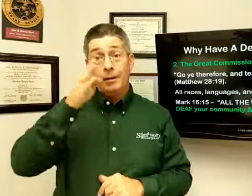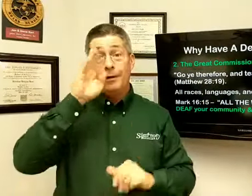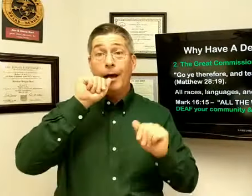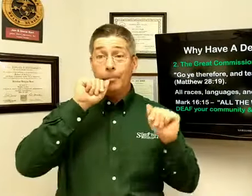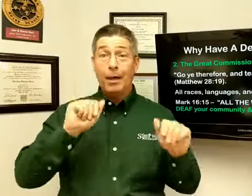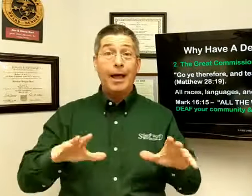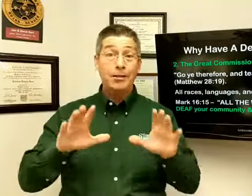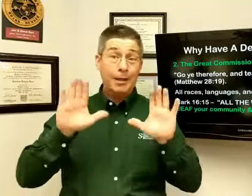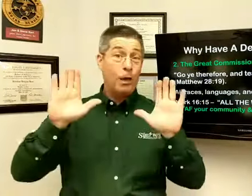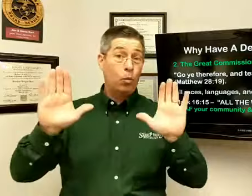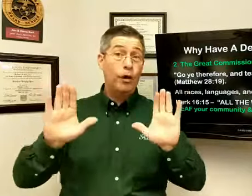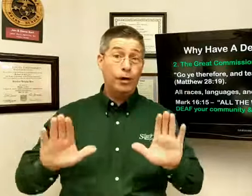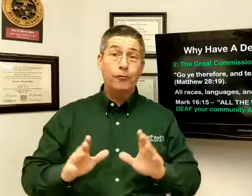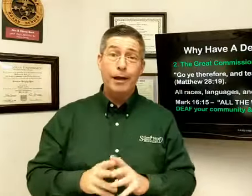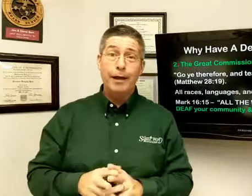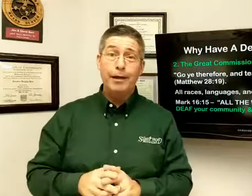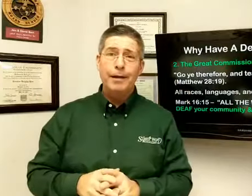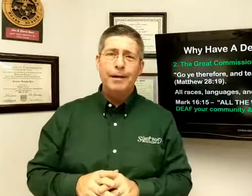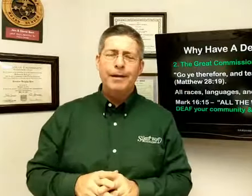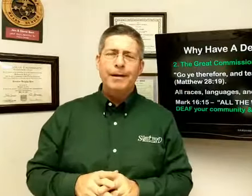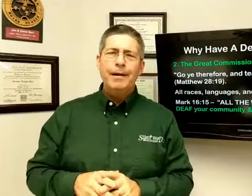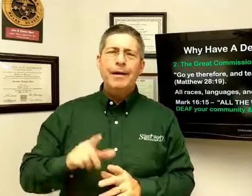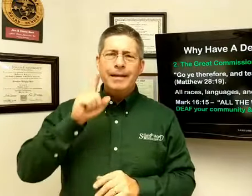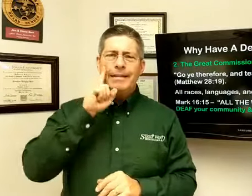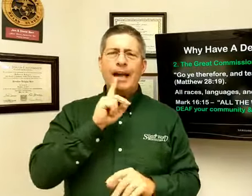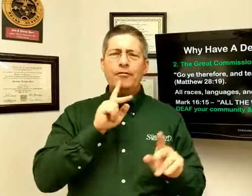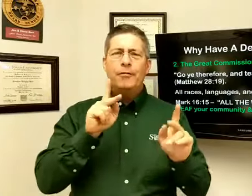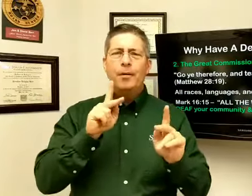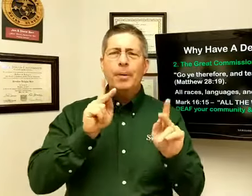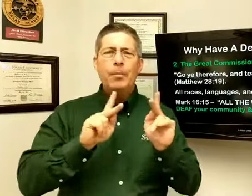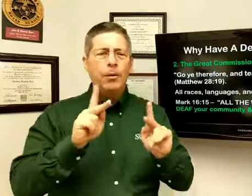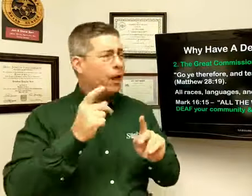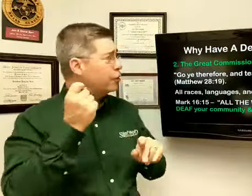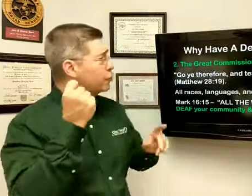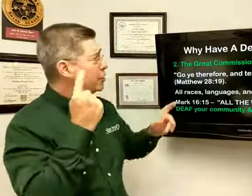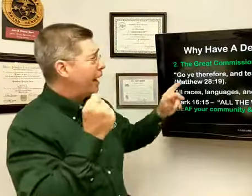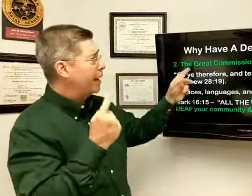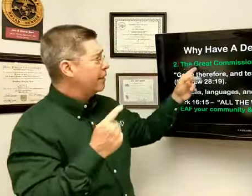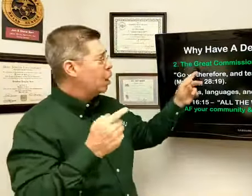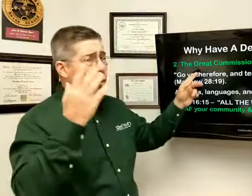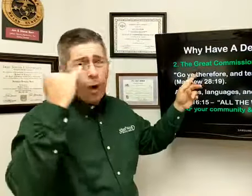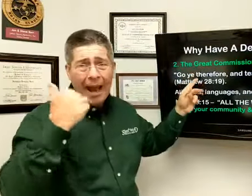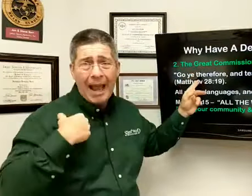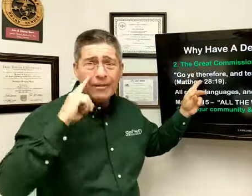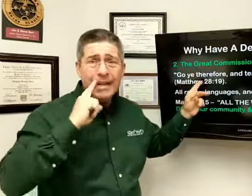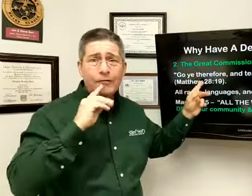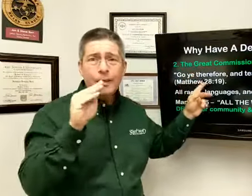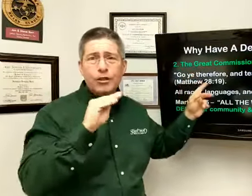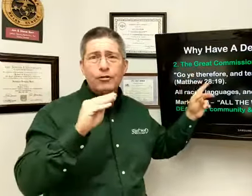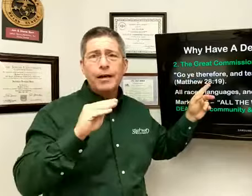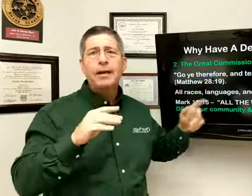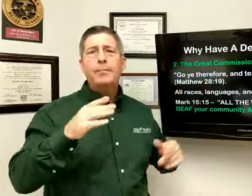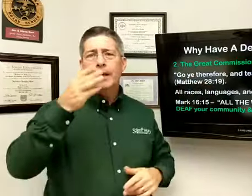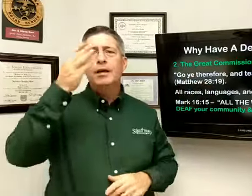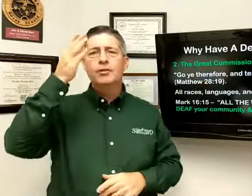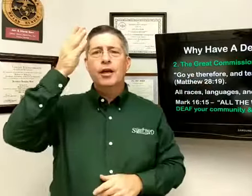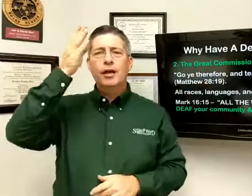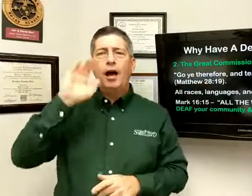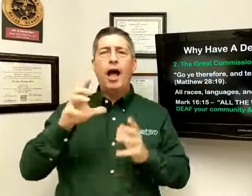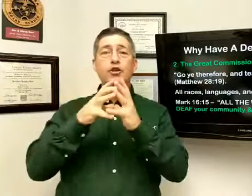God blessed that wonderfully. Deaf people, understand, why have a deaf ministry? Because God's